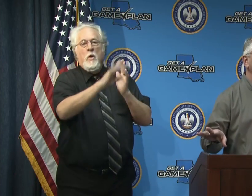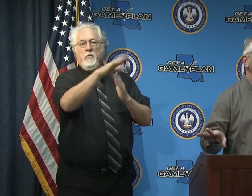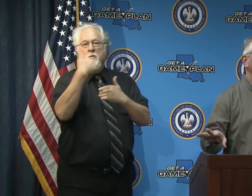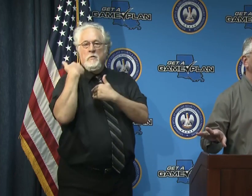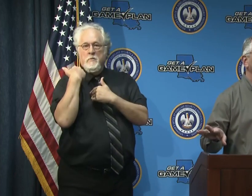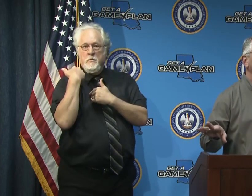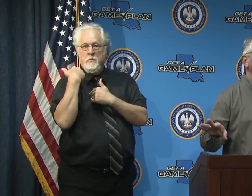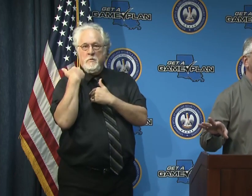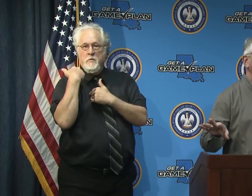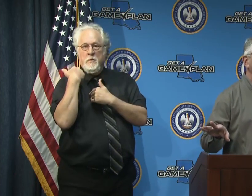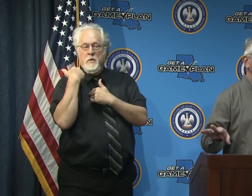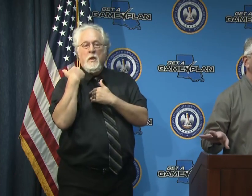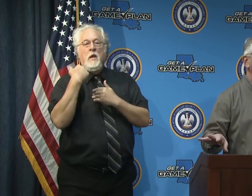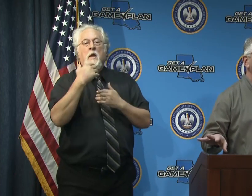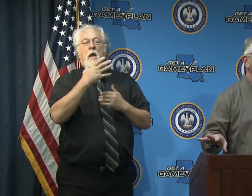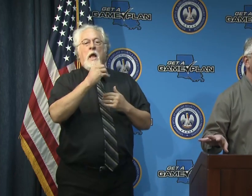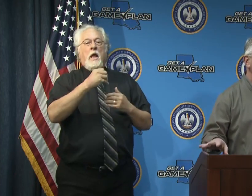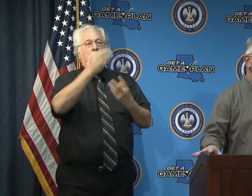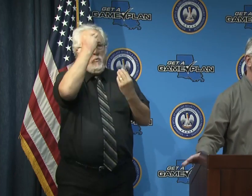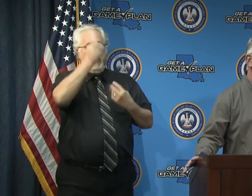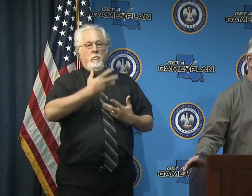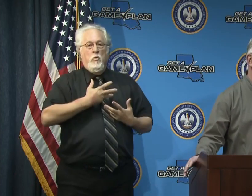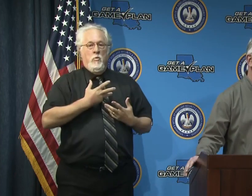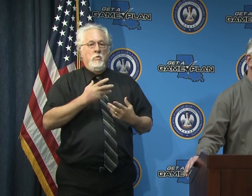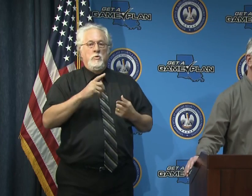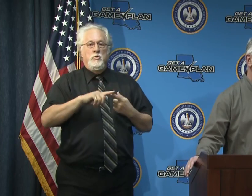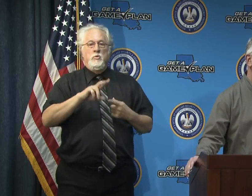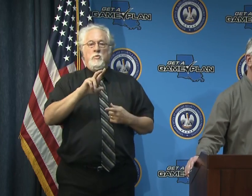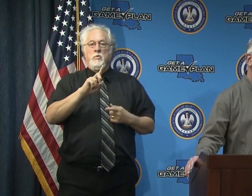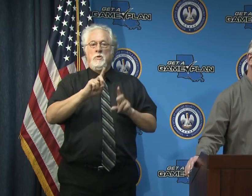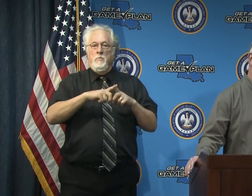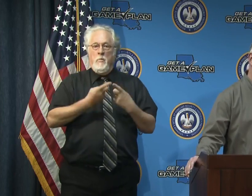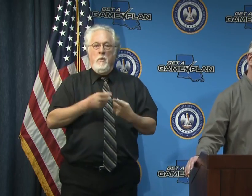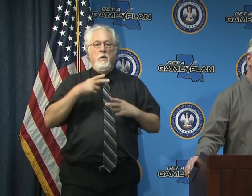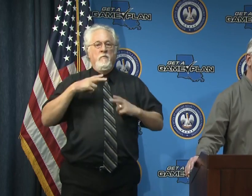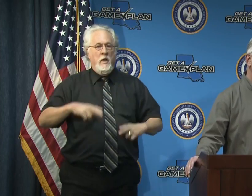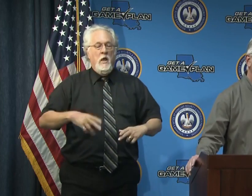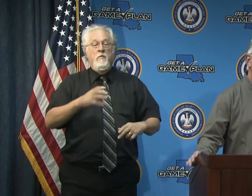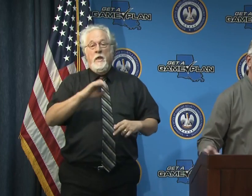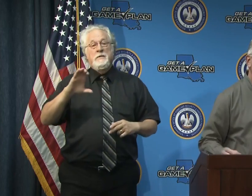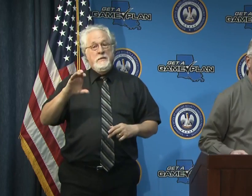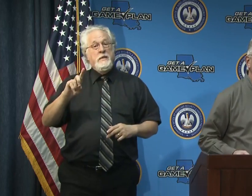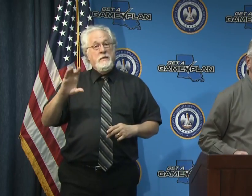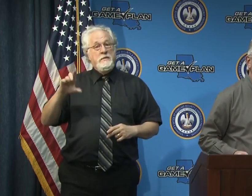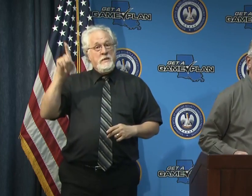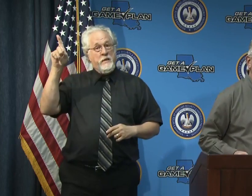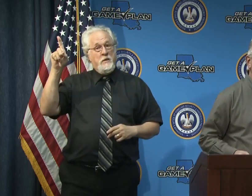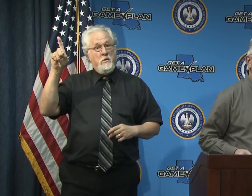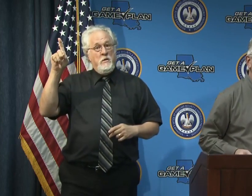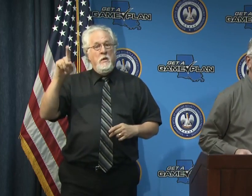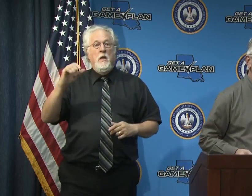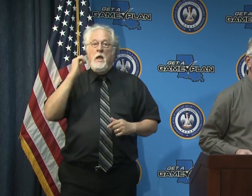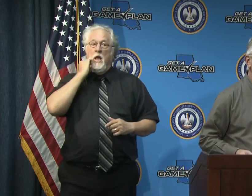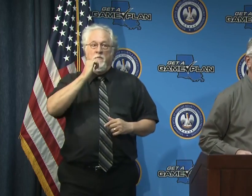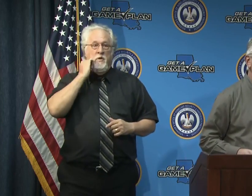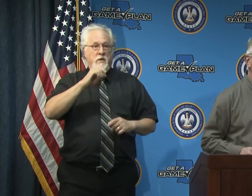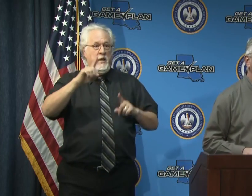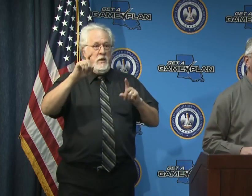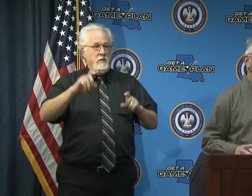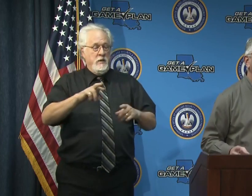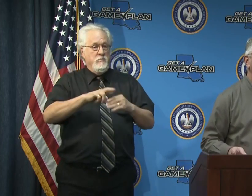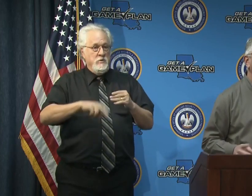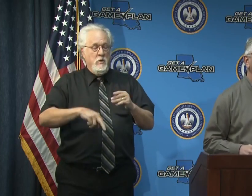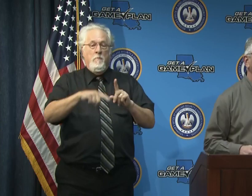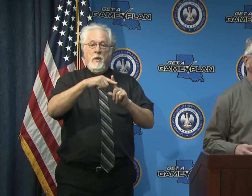obligations are uh to report uh to the department of health and to cdc by the way uh every day their test results